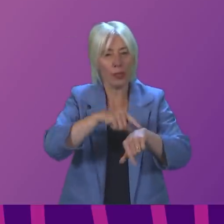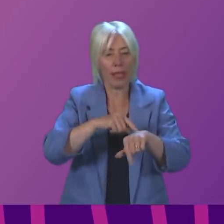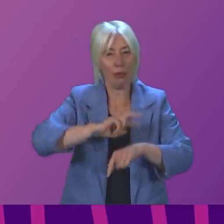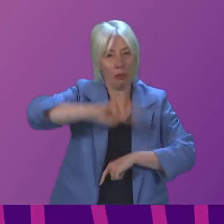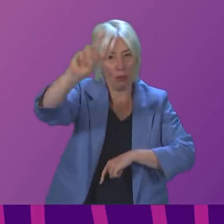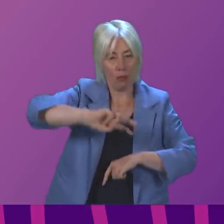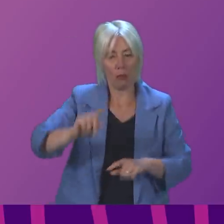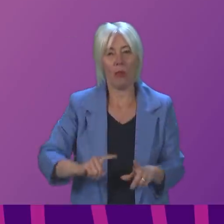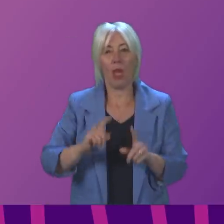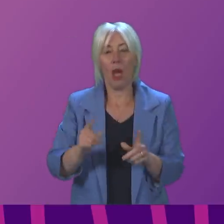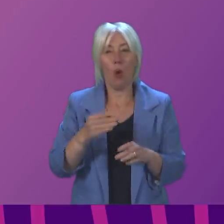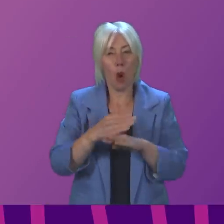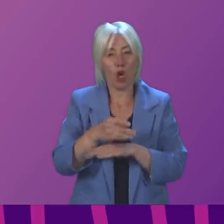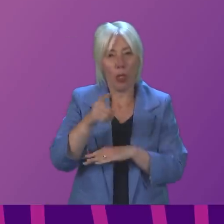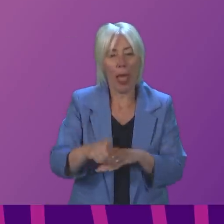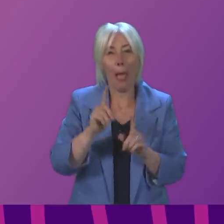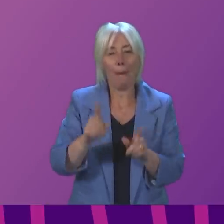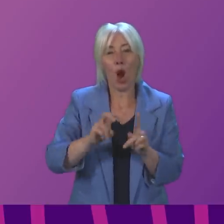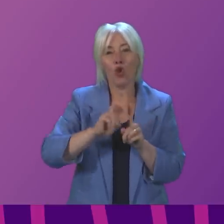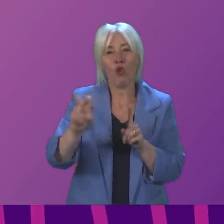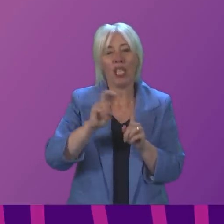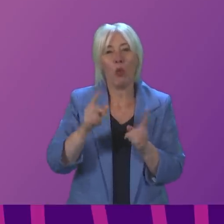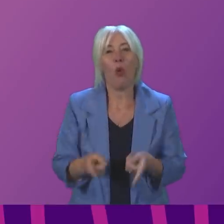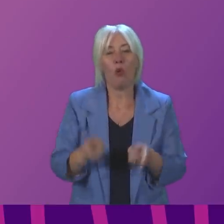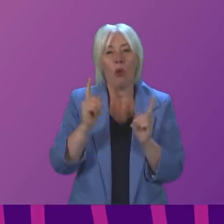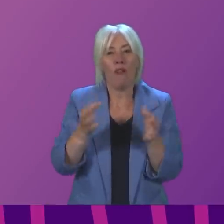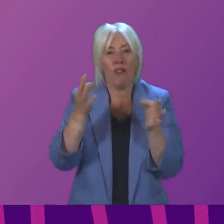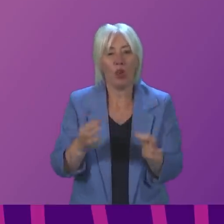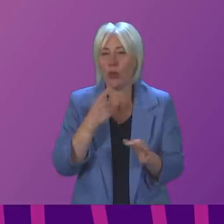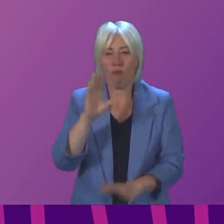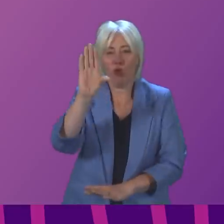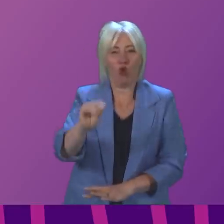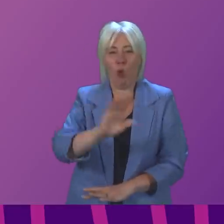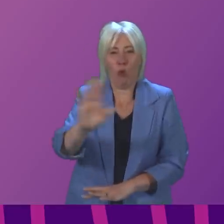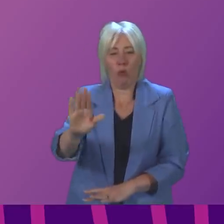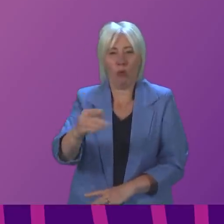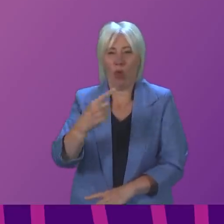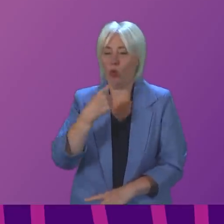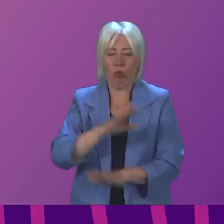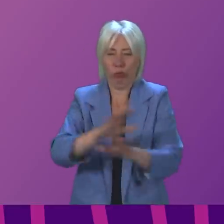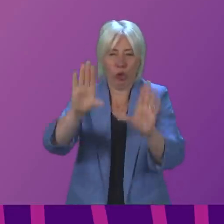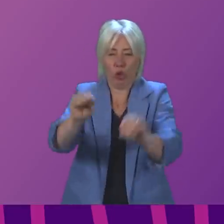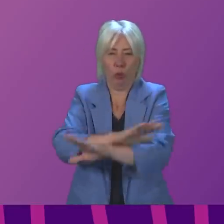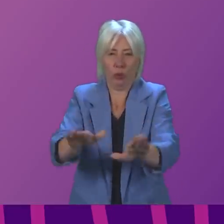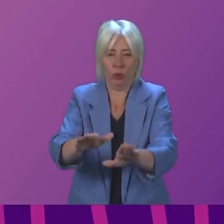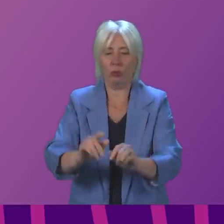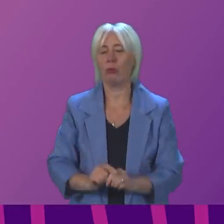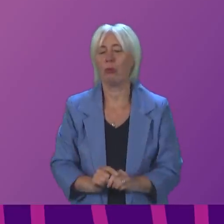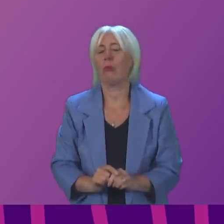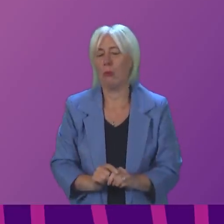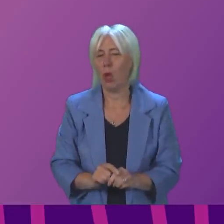But we know that Transport Scotland officials were told to stop working on that. They were ordered to stop. Will the First